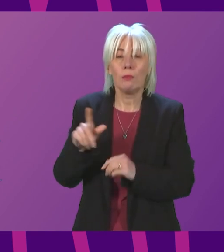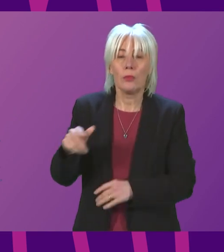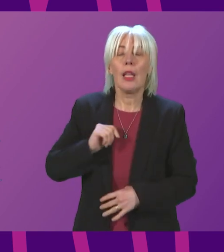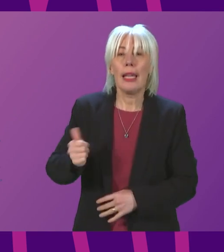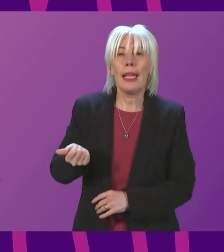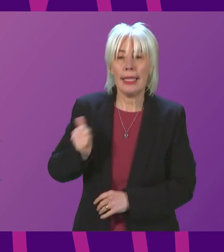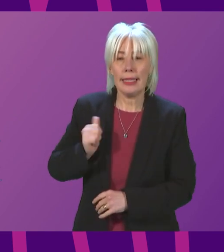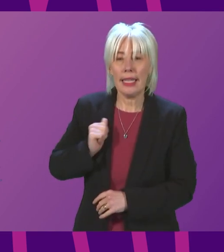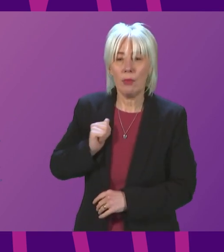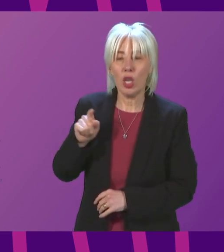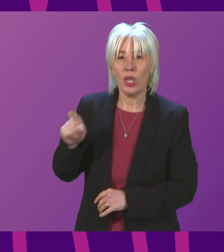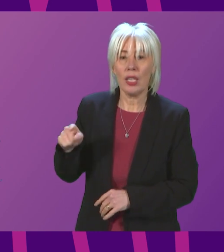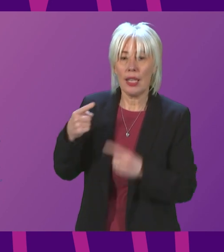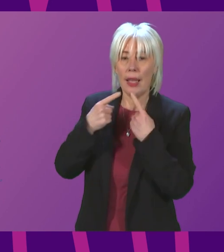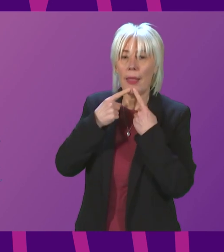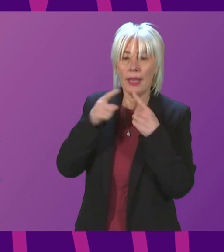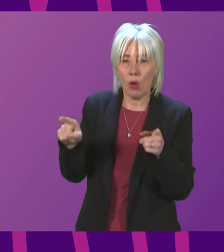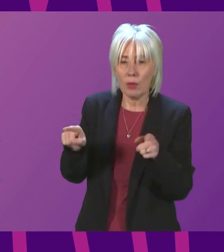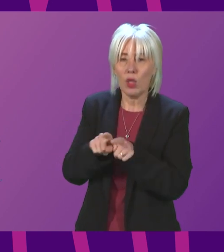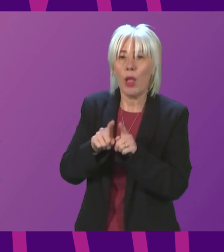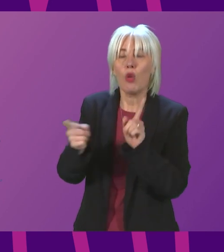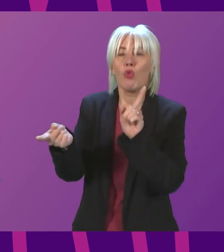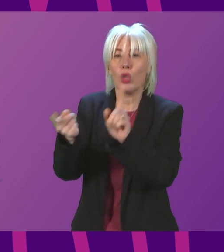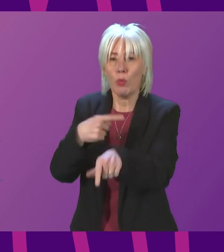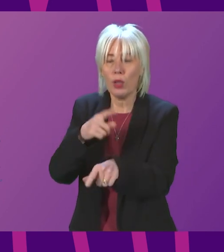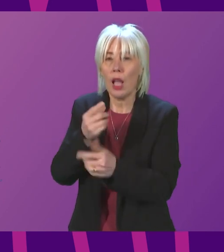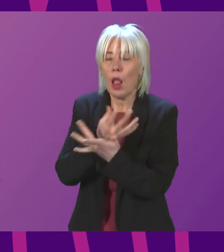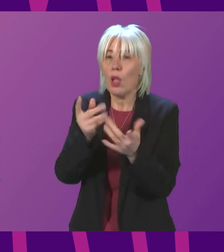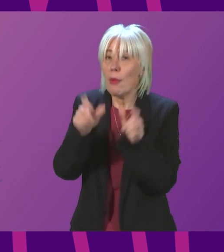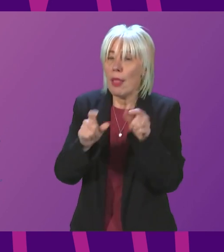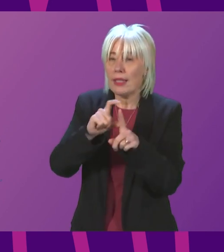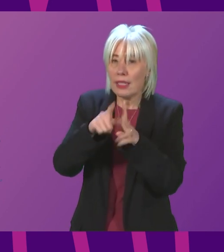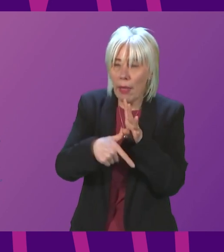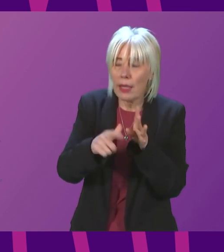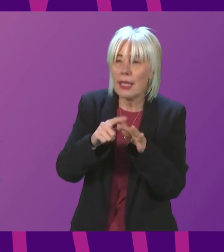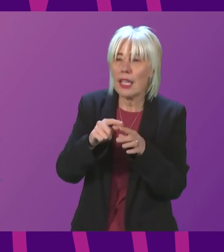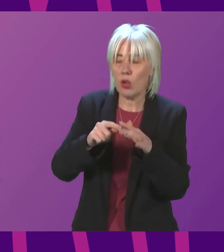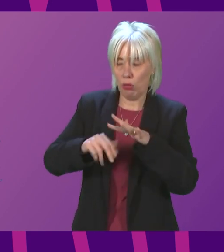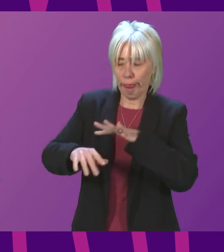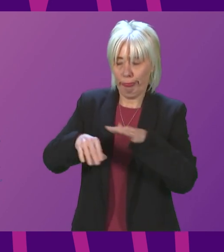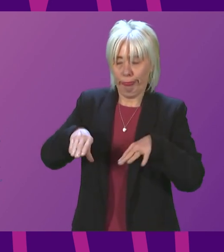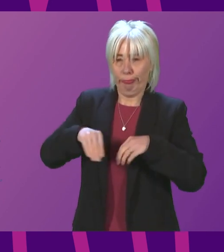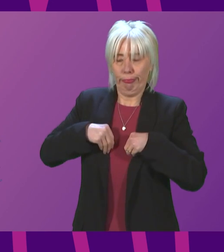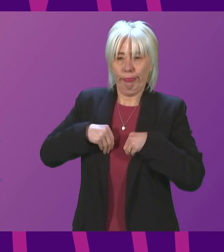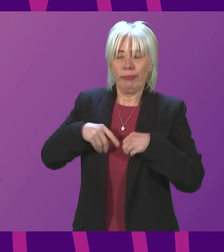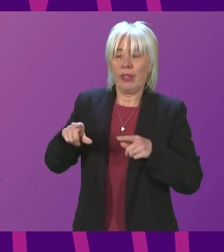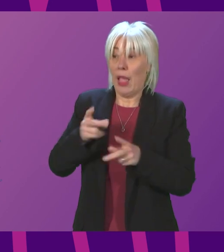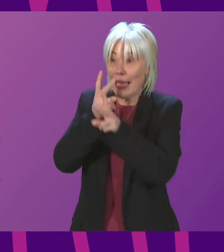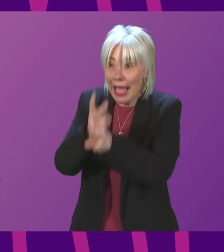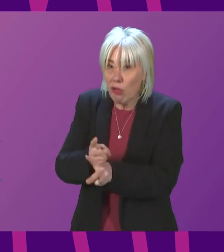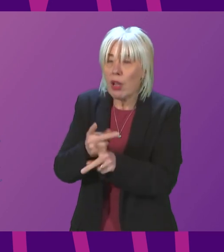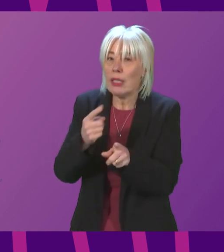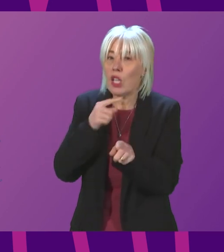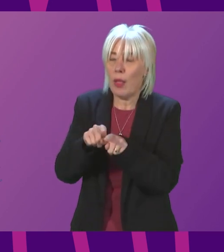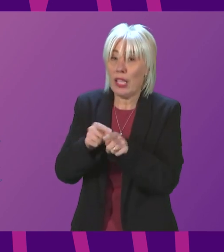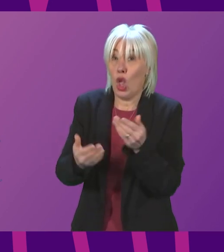of this announcement and indeed in response to it many people who have disabilities or are immunosuppressed and their carers have expressed worries about